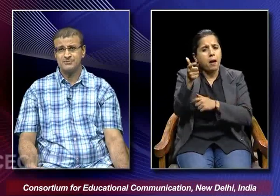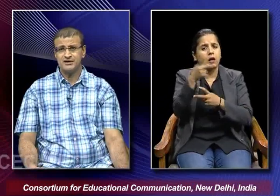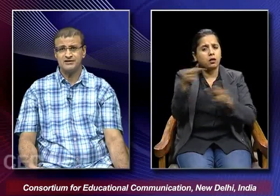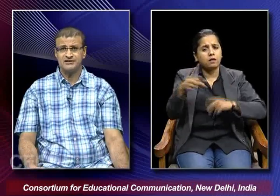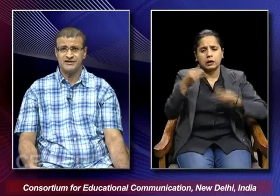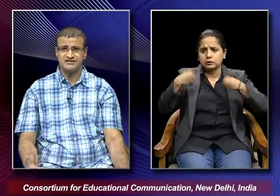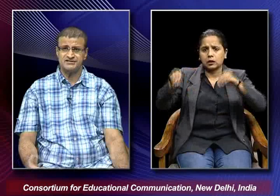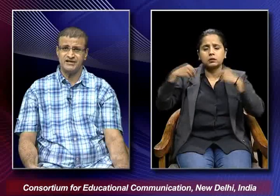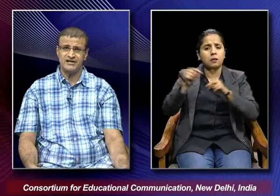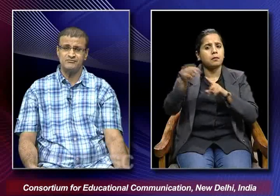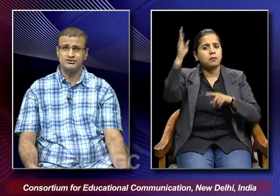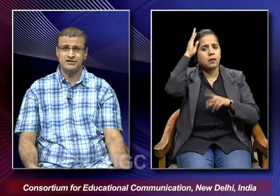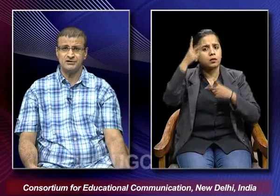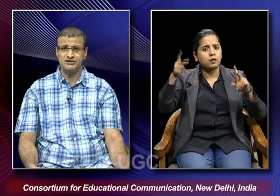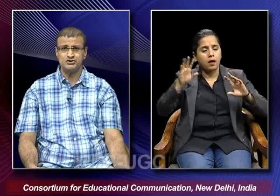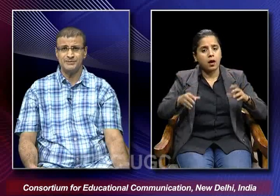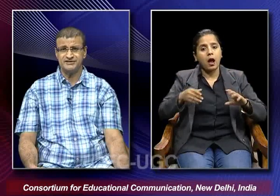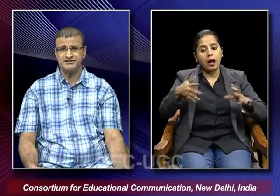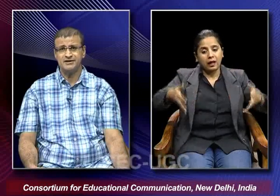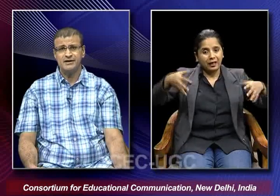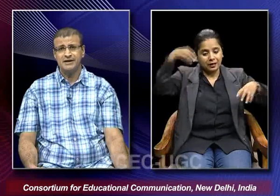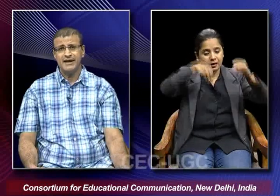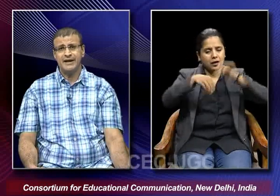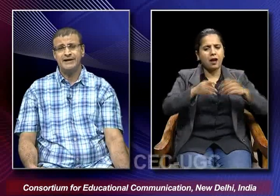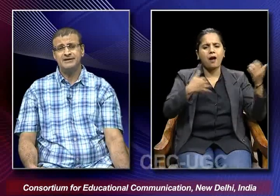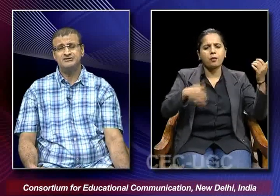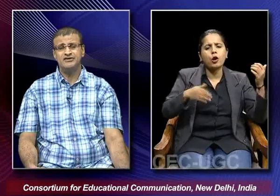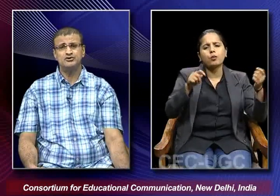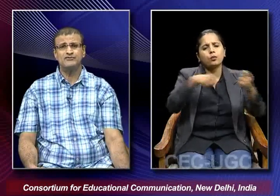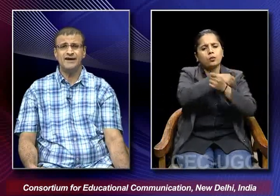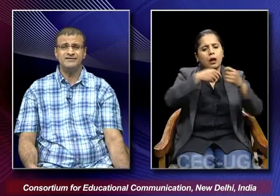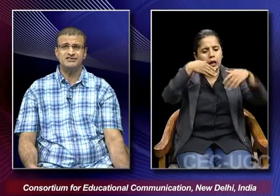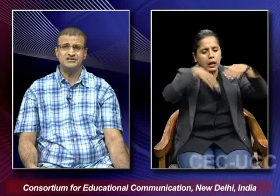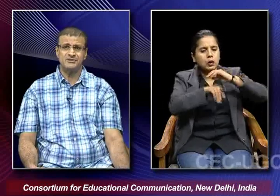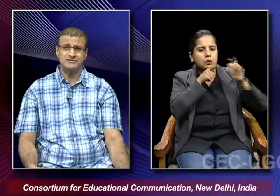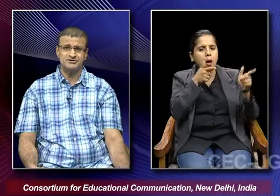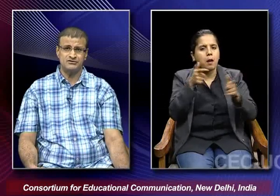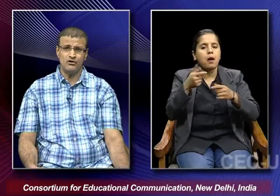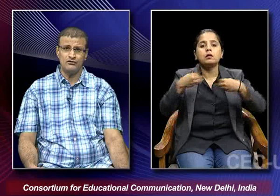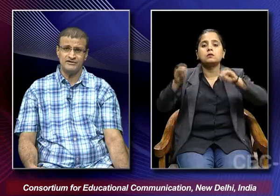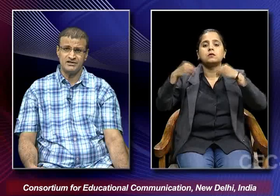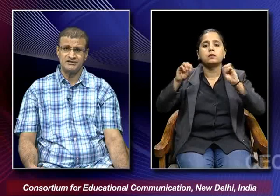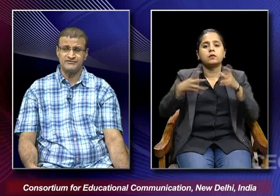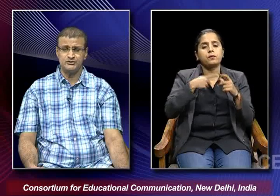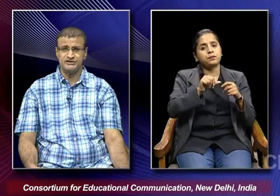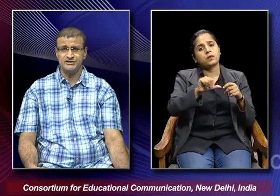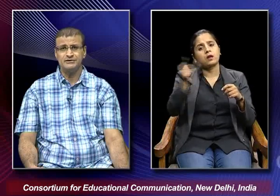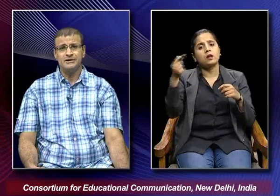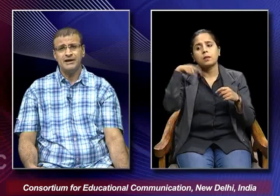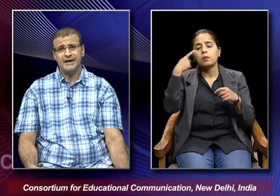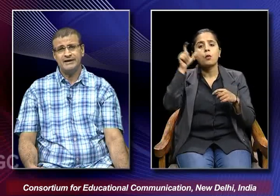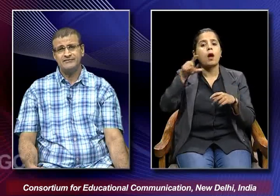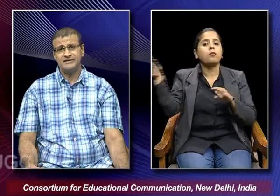are smuggled in crates that have musical instruments and we also find that she becomes involved with another refugee